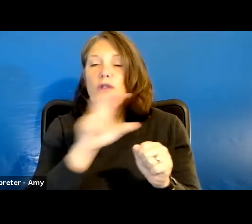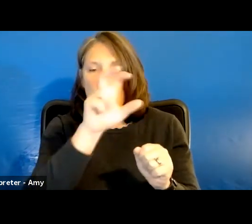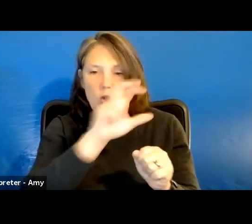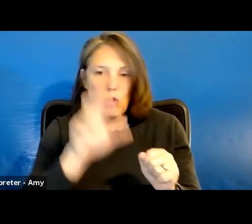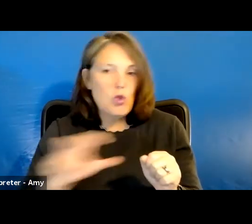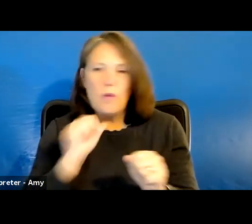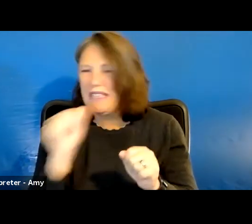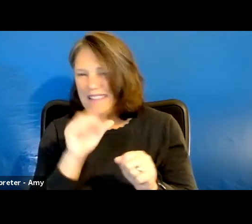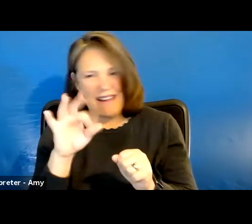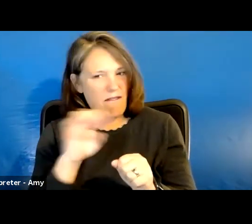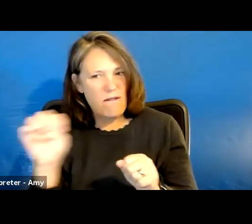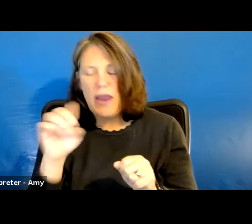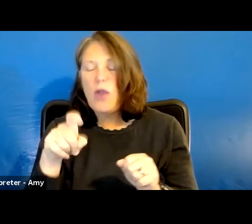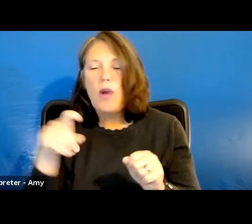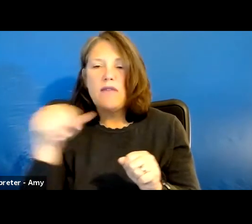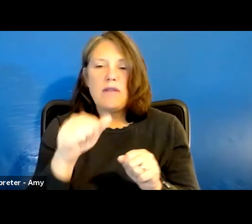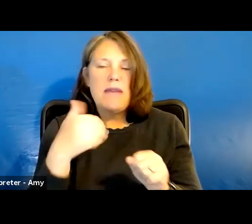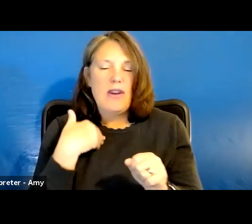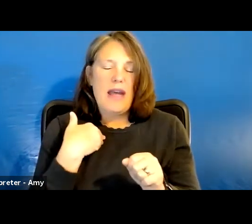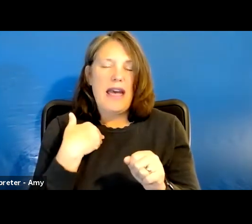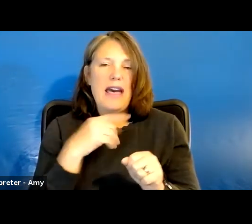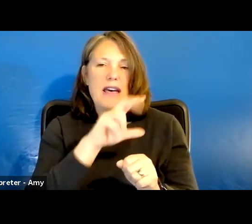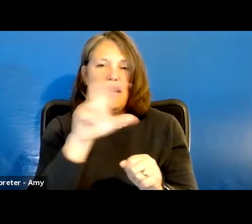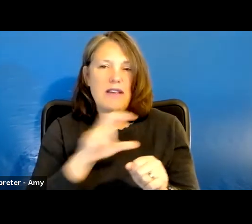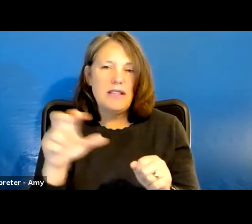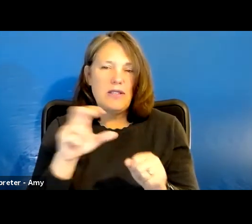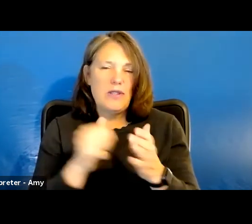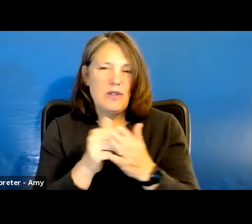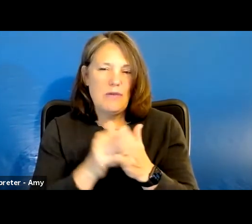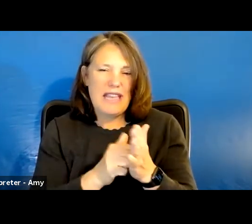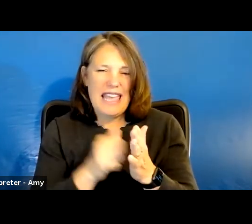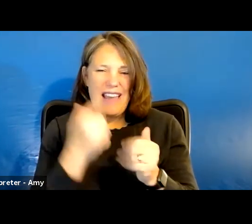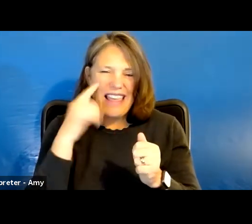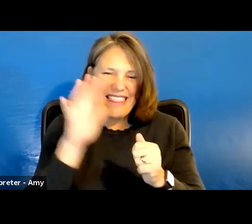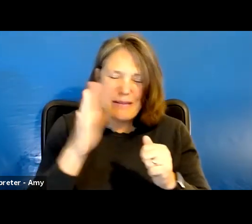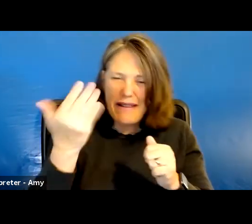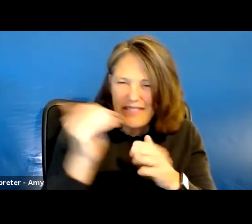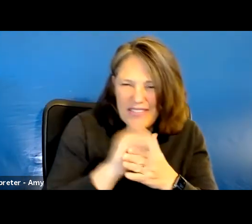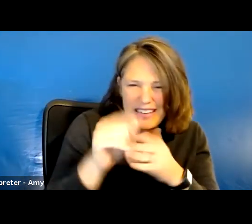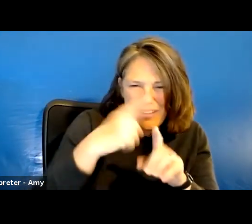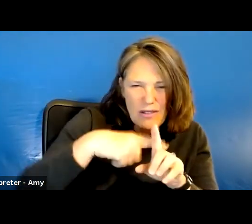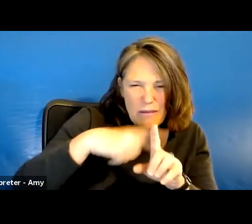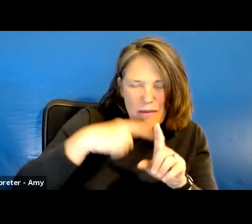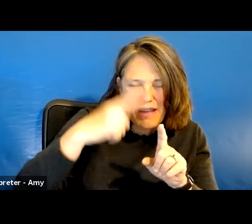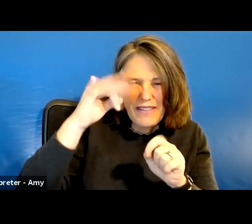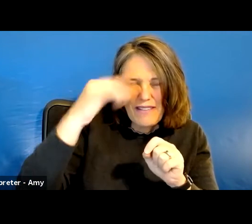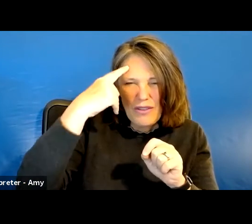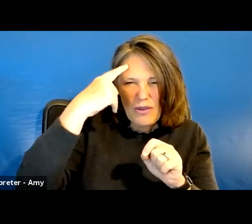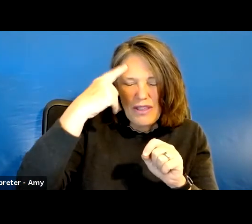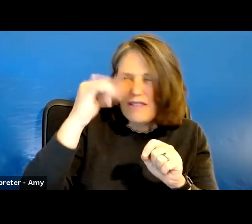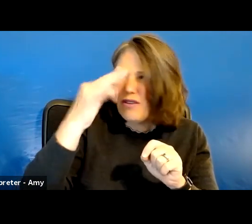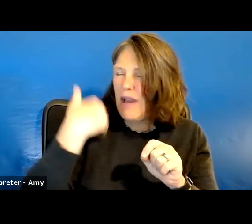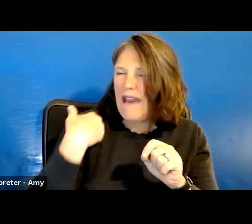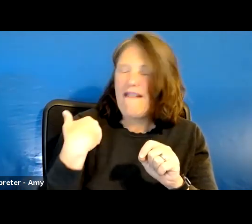can, you do have to pay to have a Zoom account. It's about $15 a month, I believe, if you just, if you have